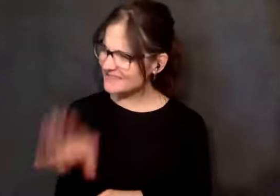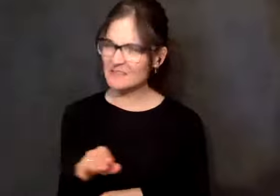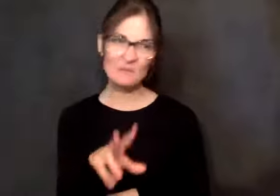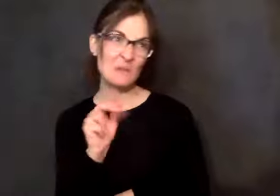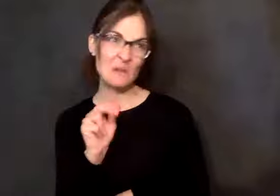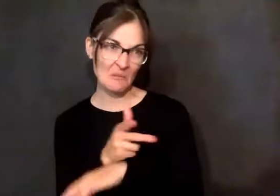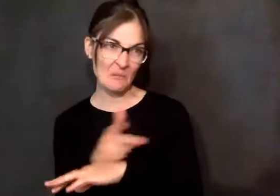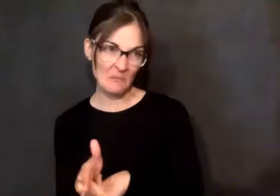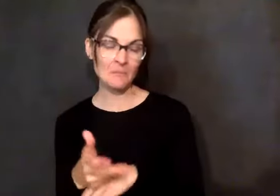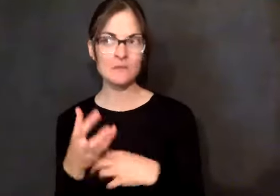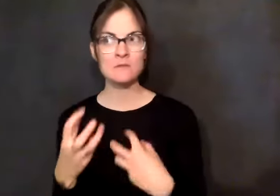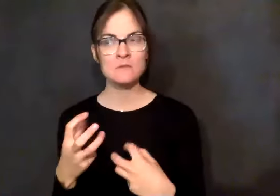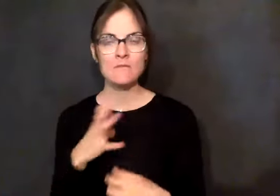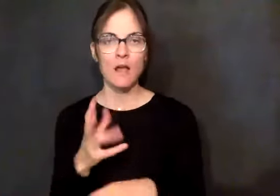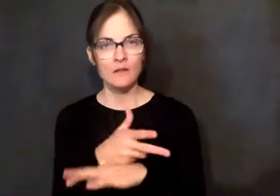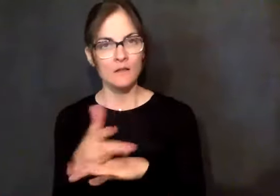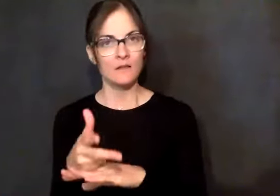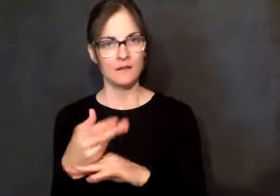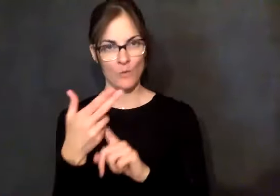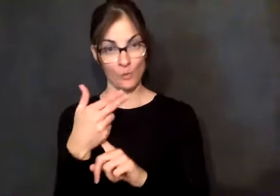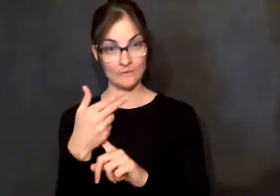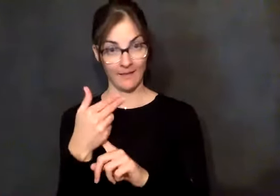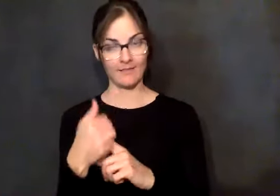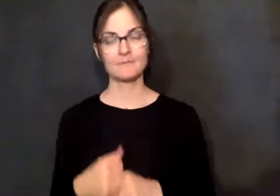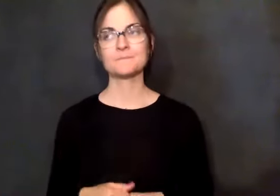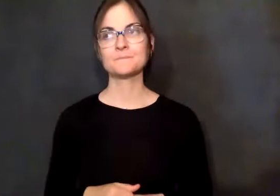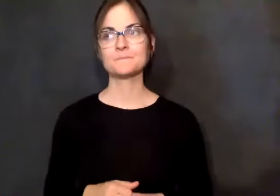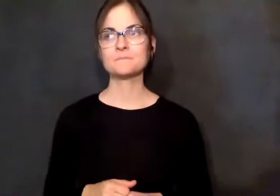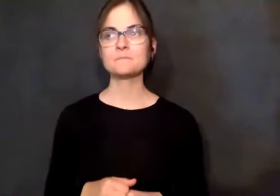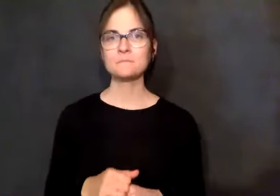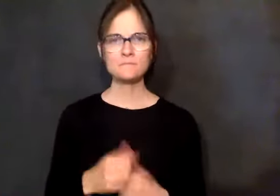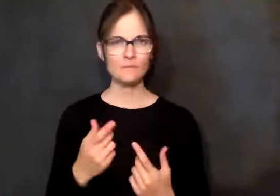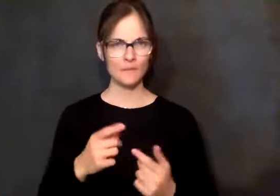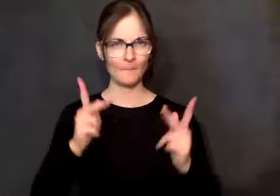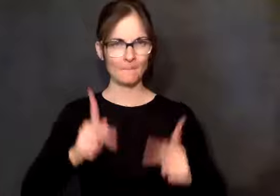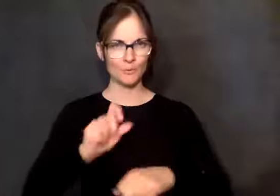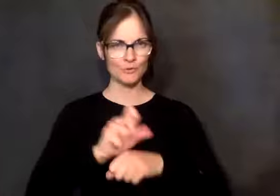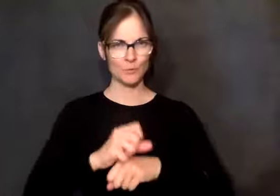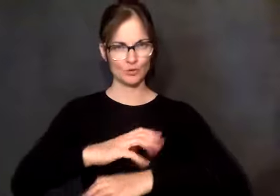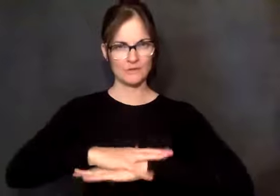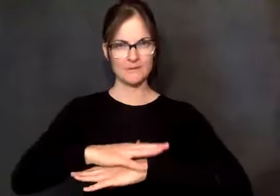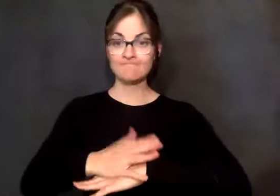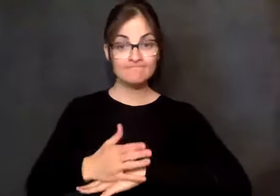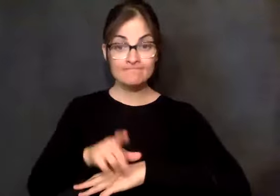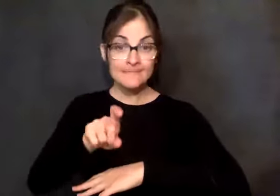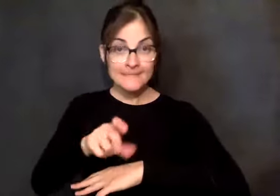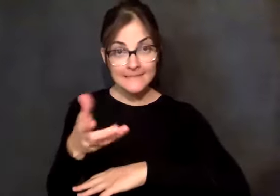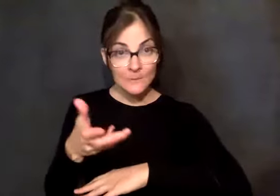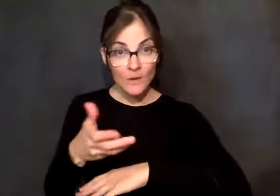the hotel. And at the desk, the guy said, what do you need? And my sister said, no, I said,